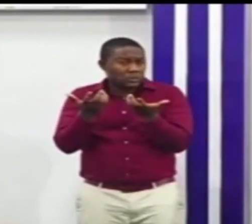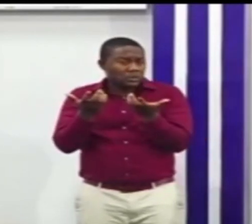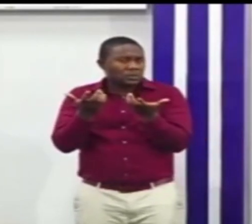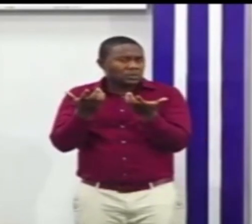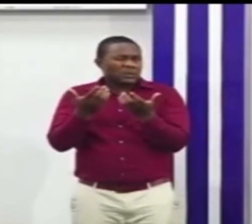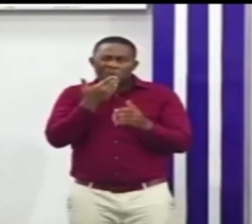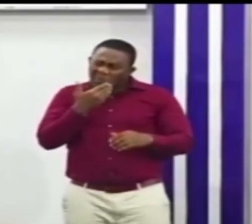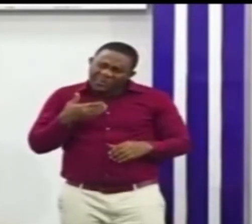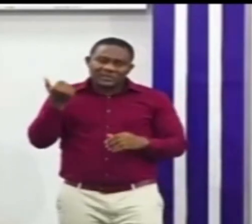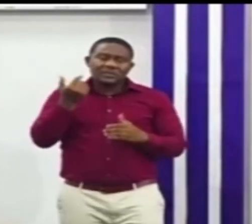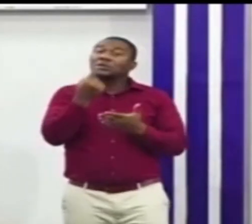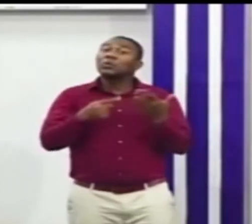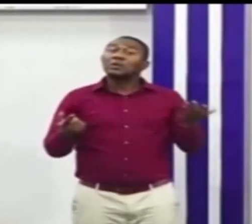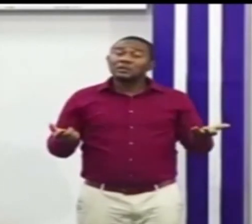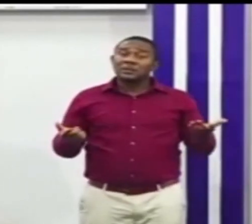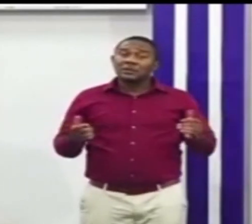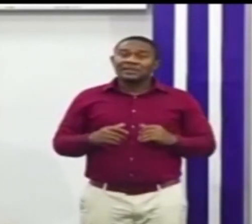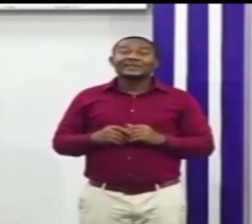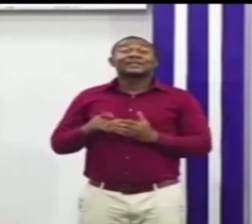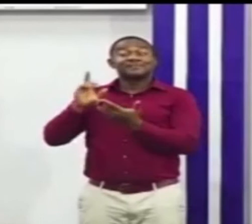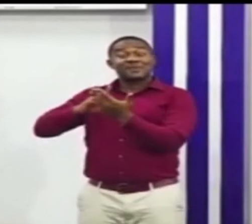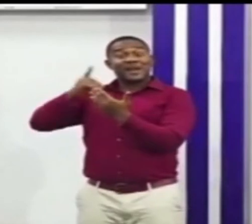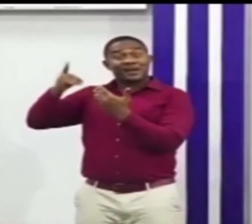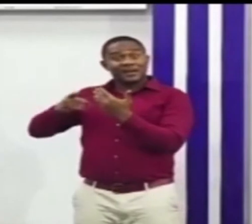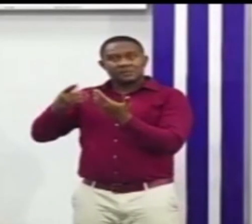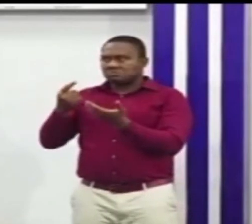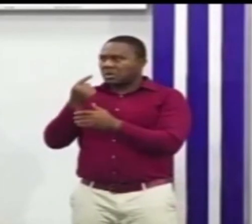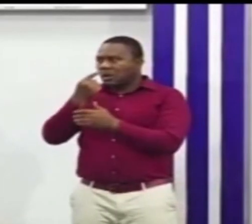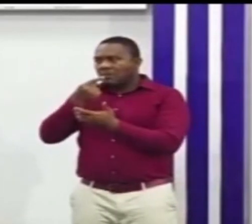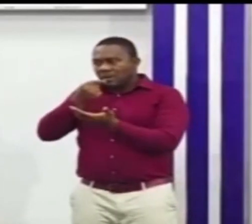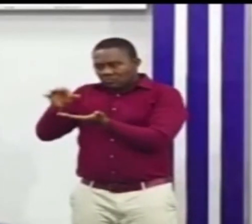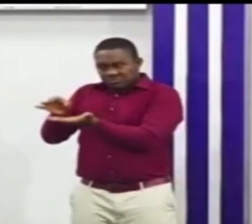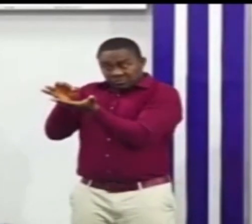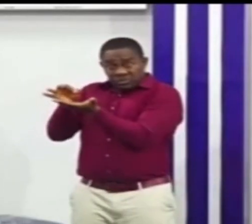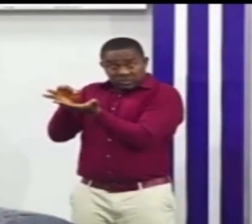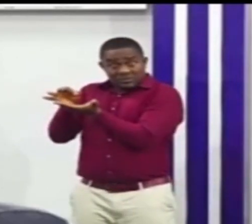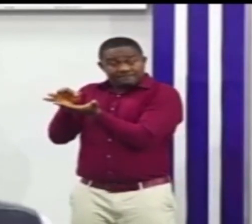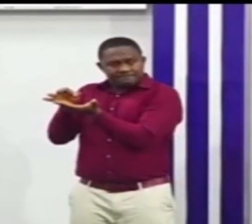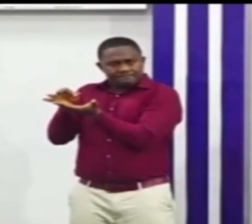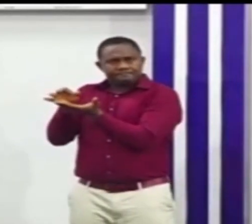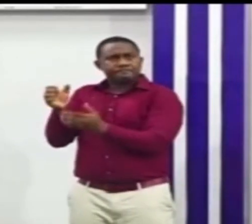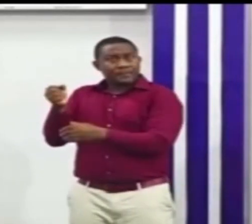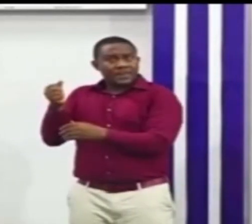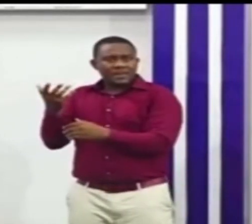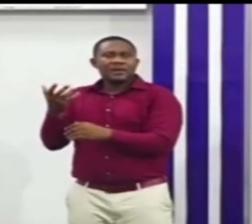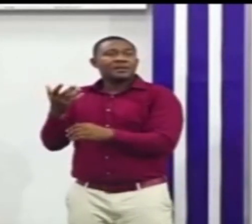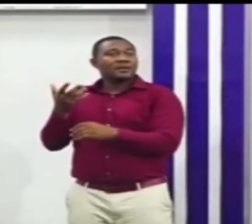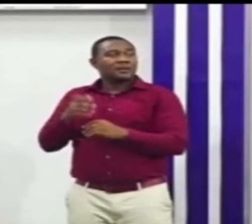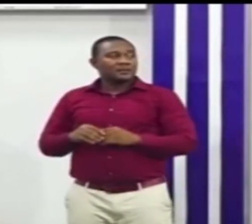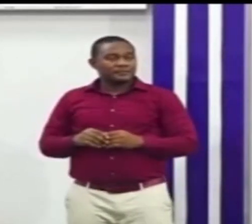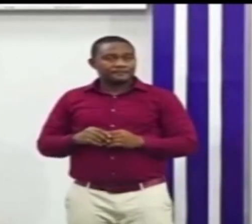should have been the date sample was taken and you use the